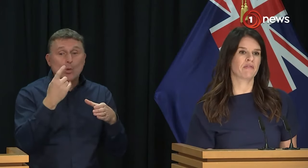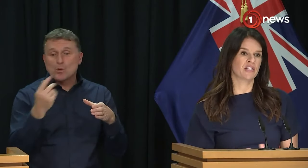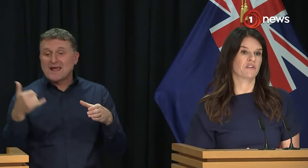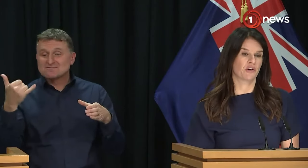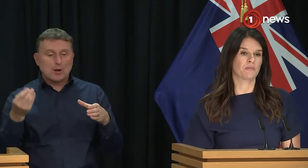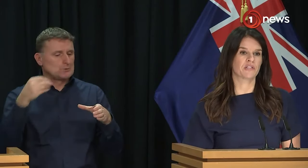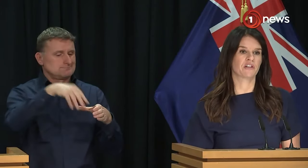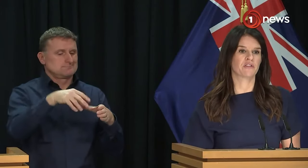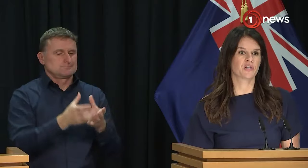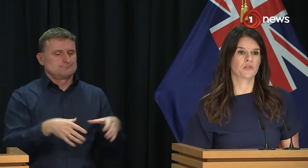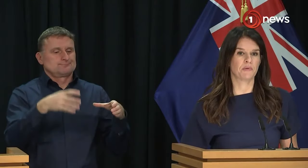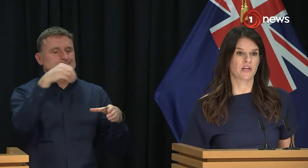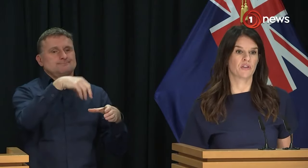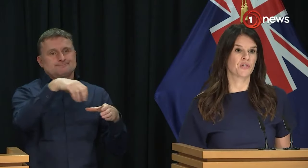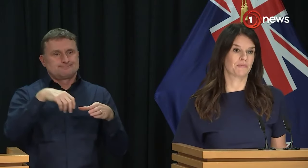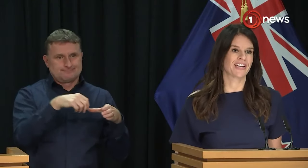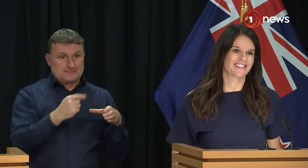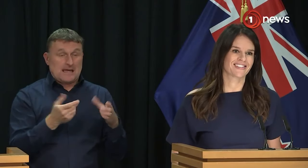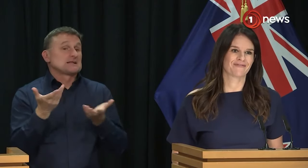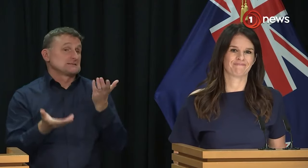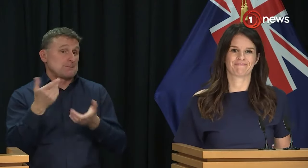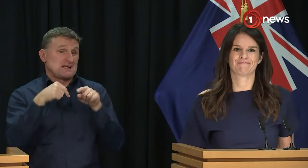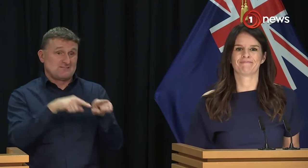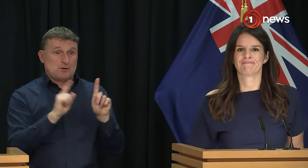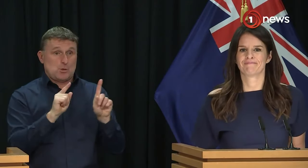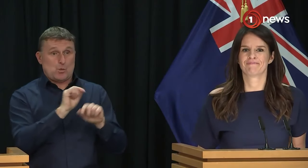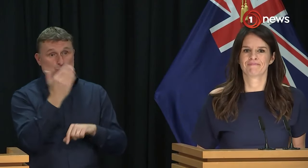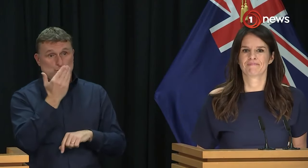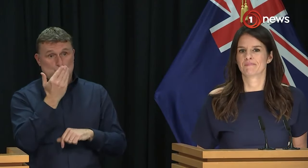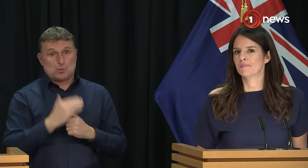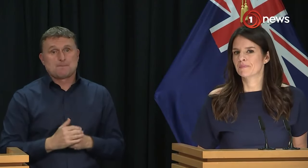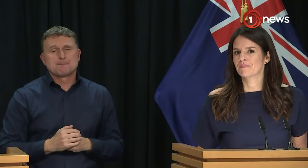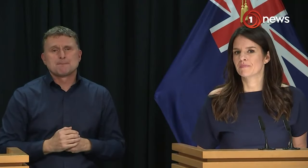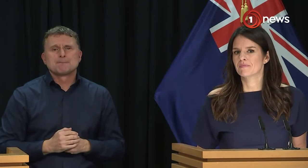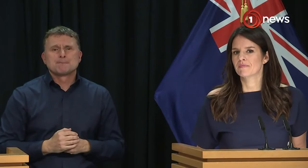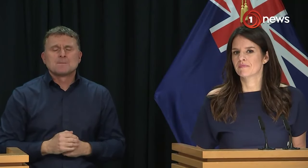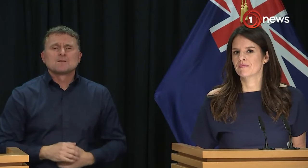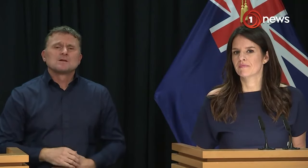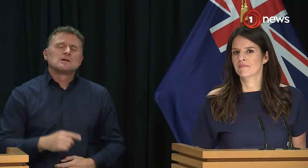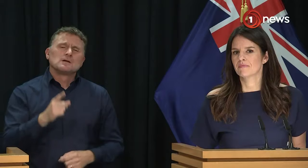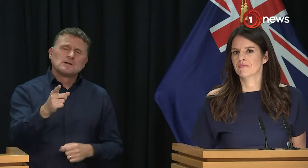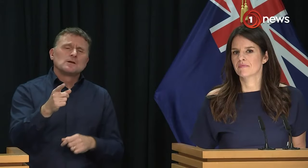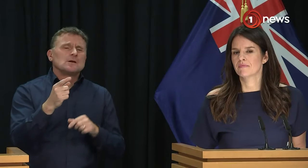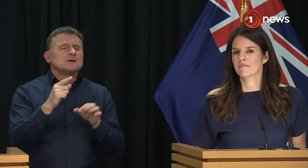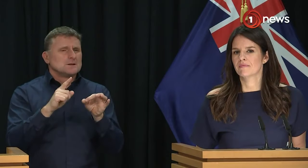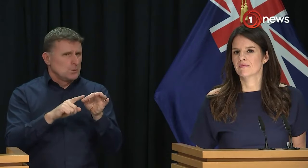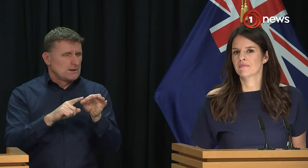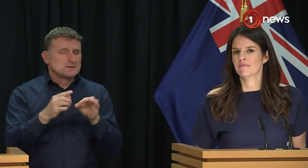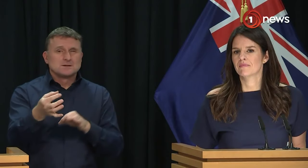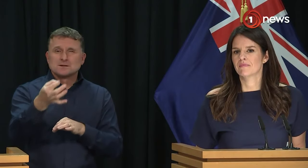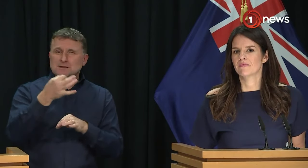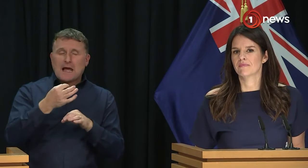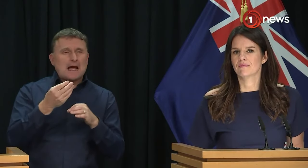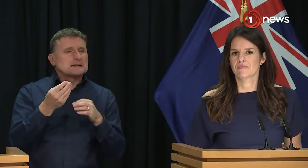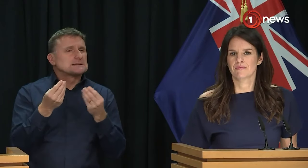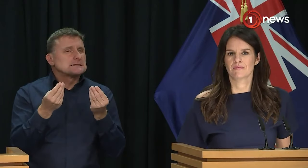So there'll be a range of different options for different schools depending on their circumstances. You're referencing that impracticality. Do you accept that some schools will